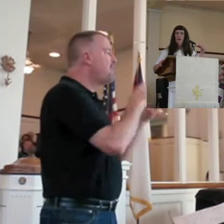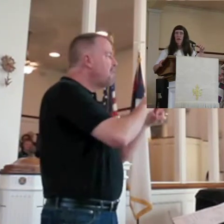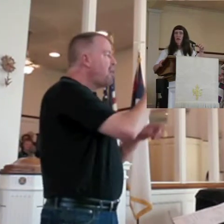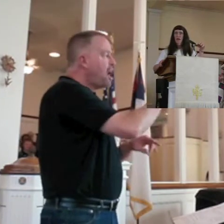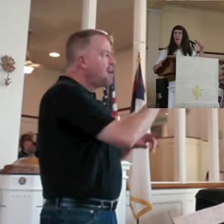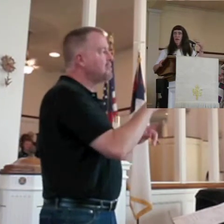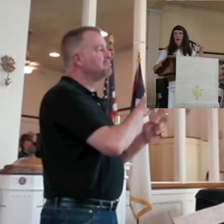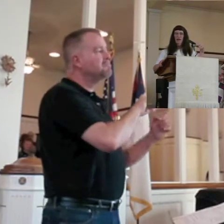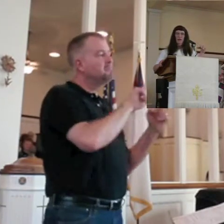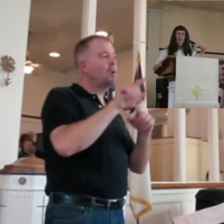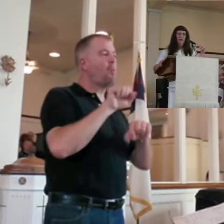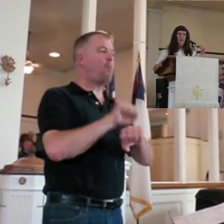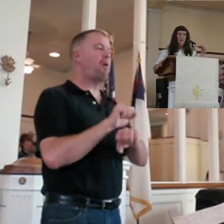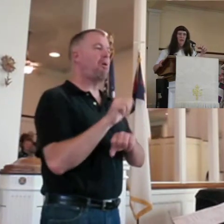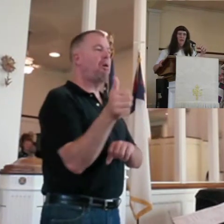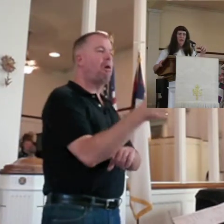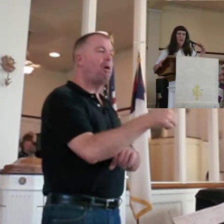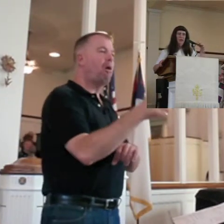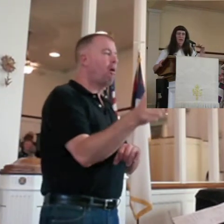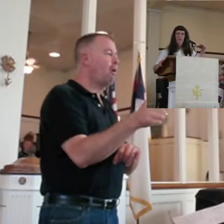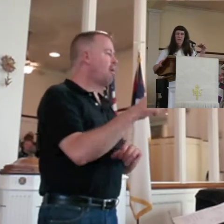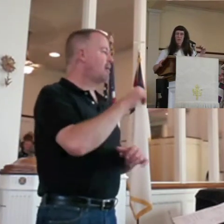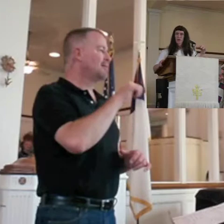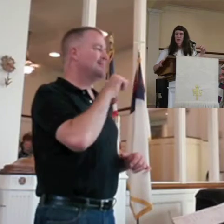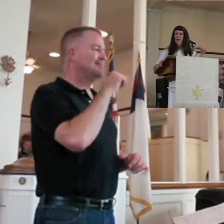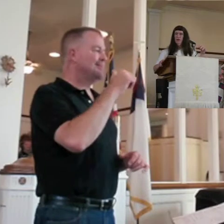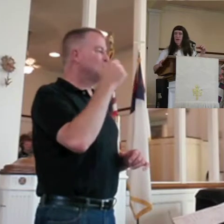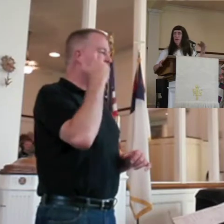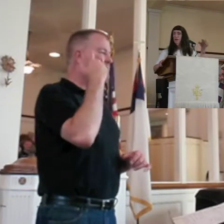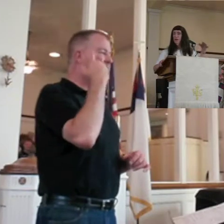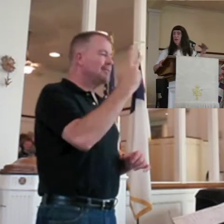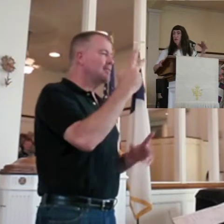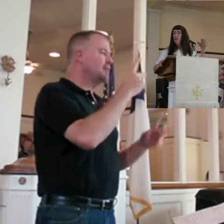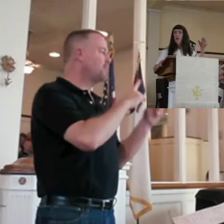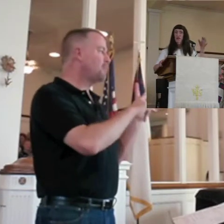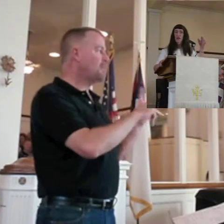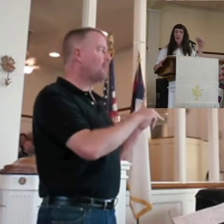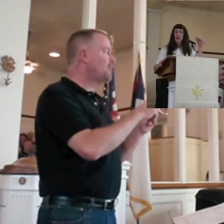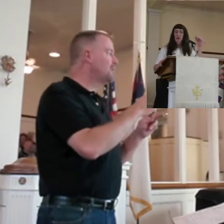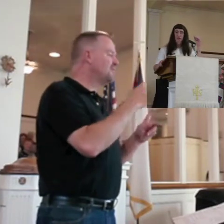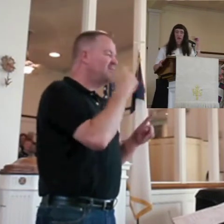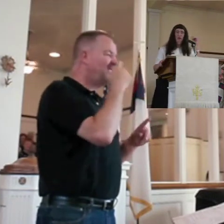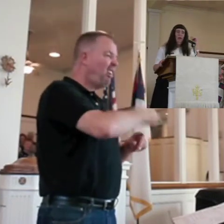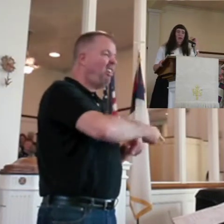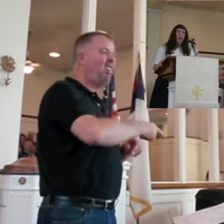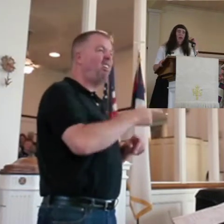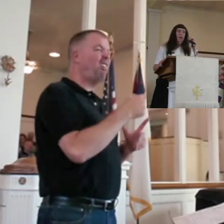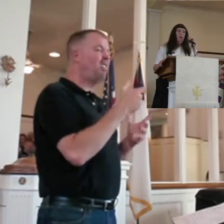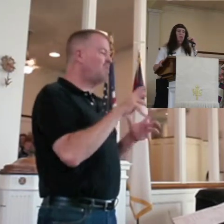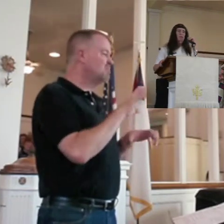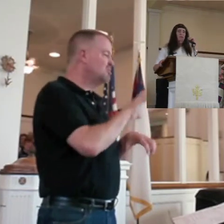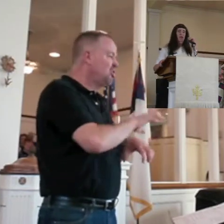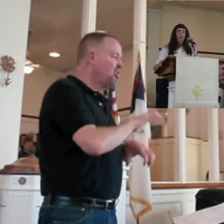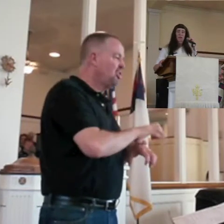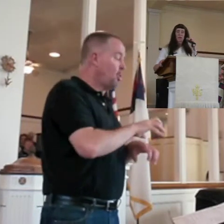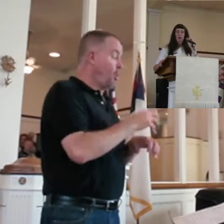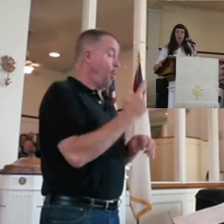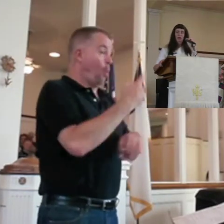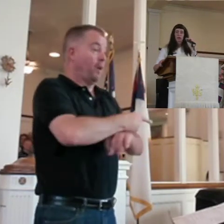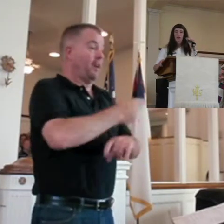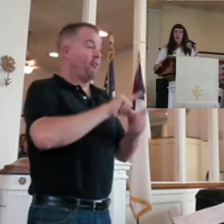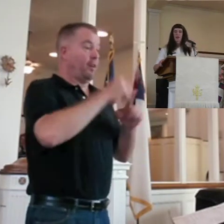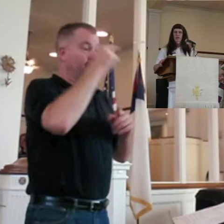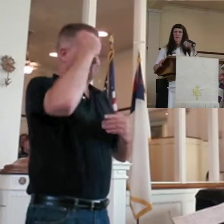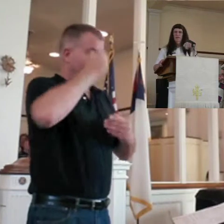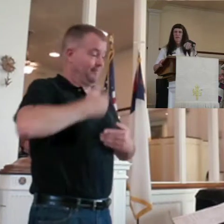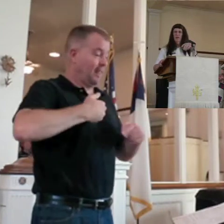work or something. And I didn't come on Sunday. I didn't see what was going on on Sunday or during the evening hours until a friend told me about